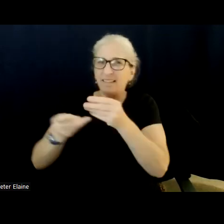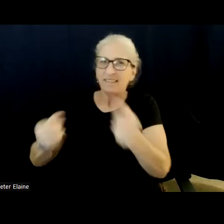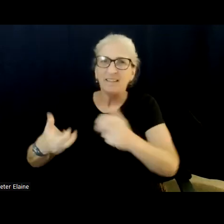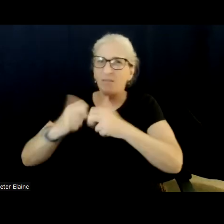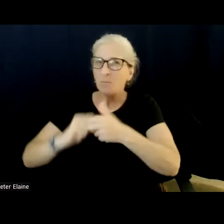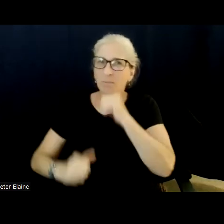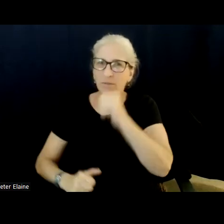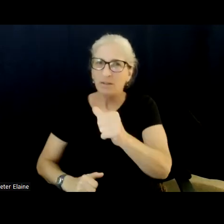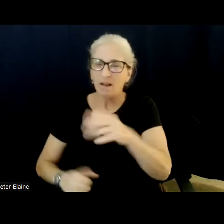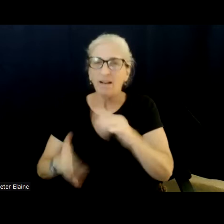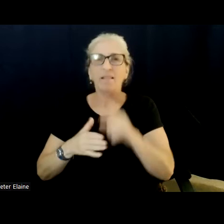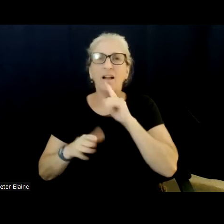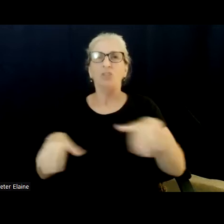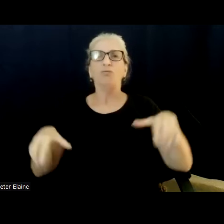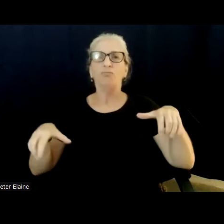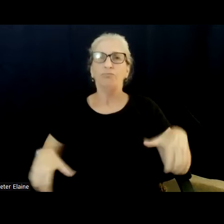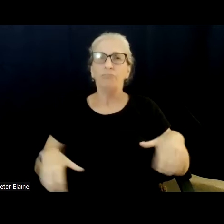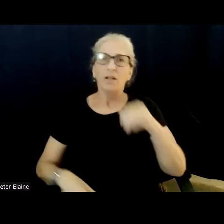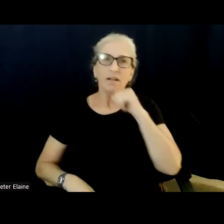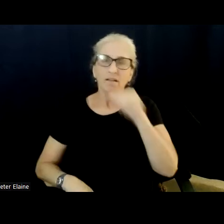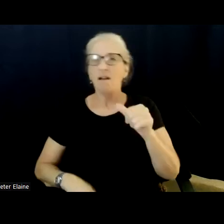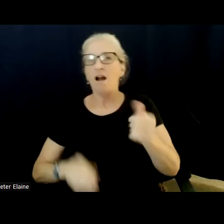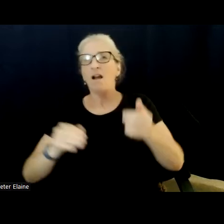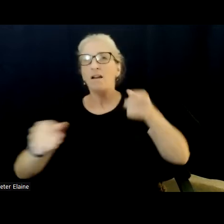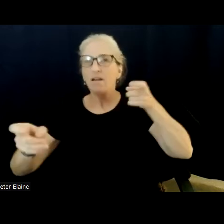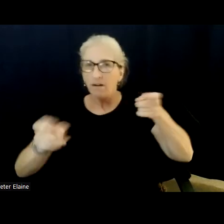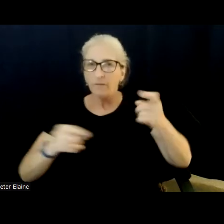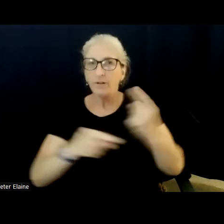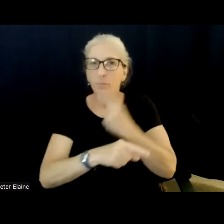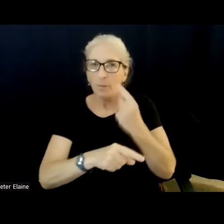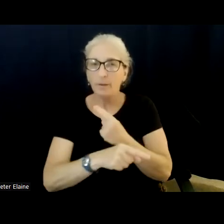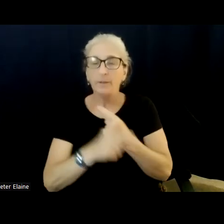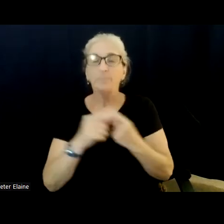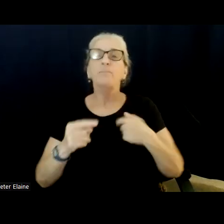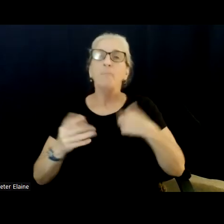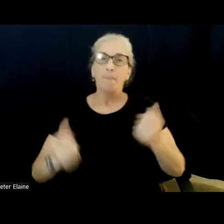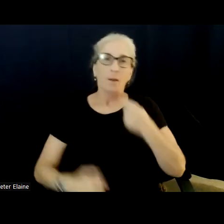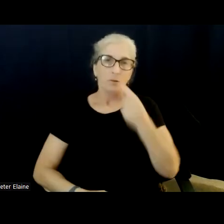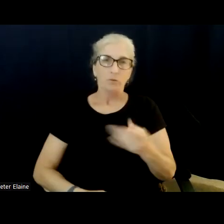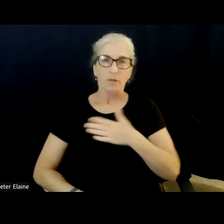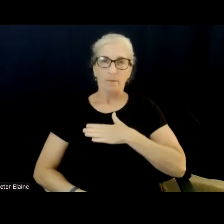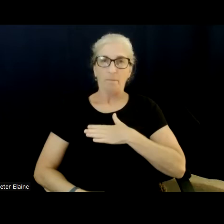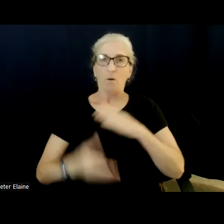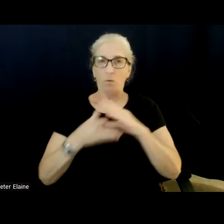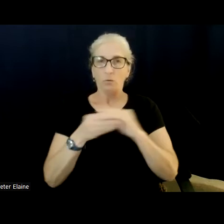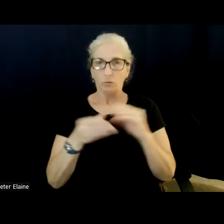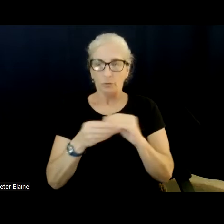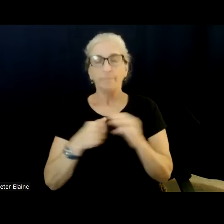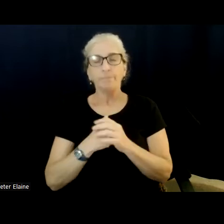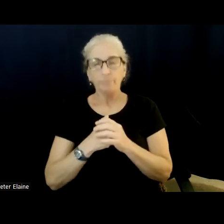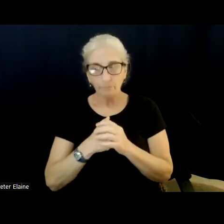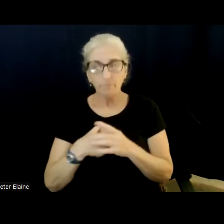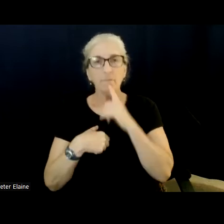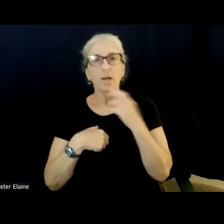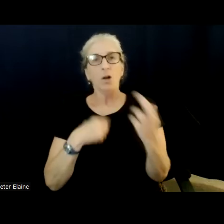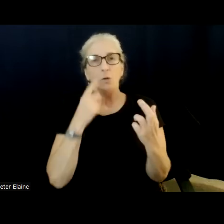to govern. So I'd like to share a personal story. One of my close friends and someone who happens to be